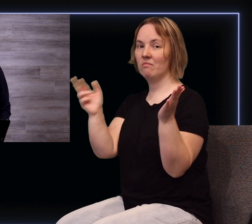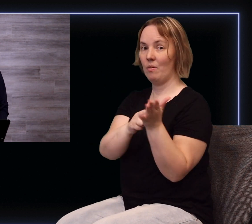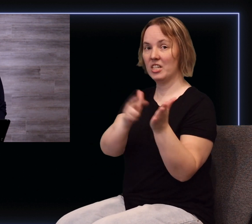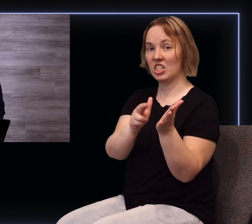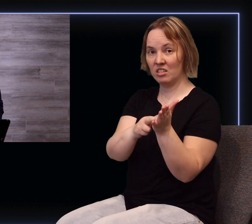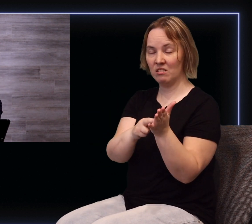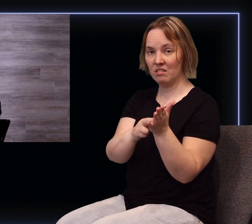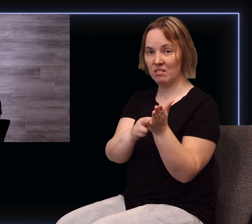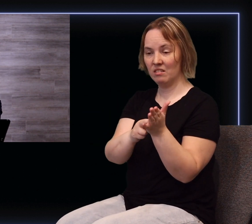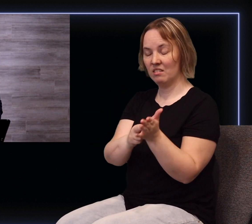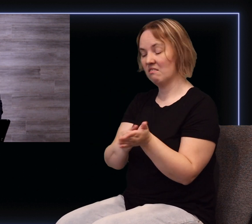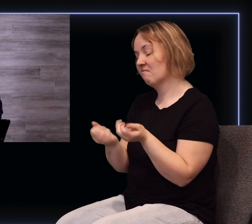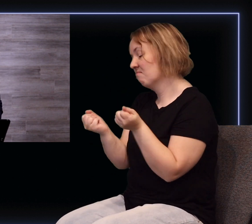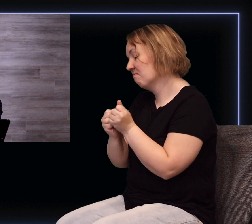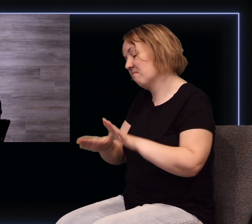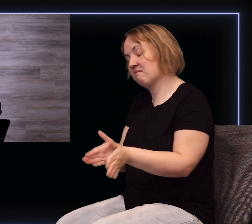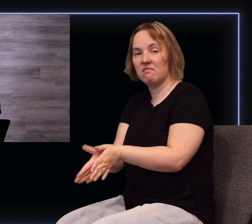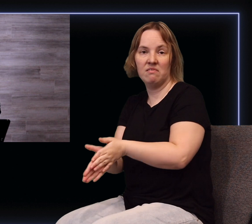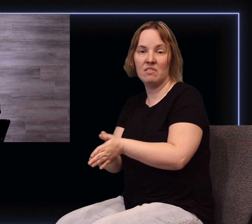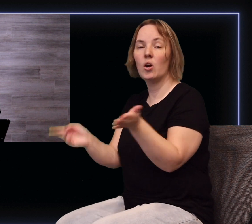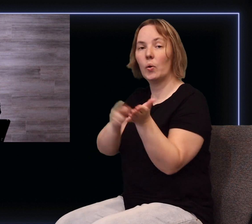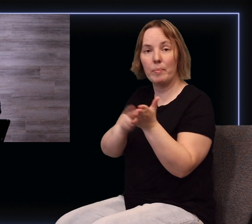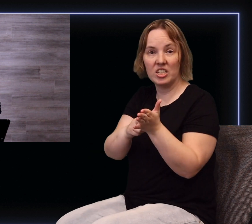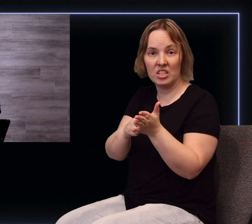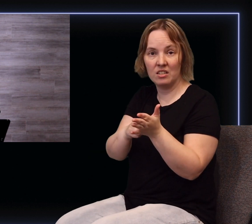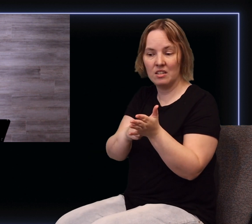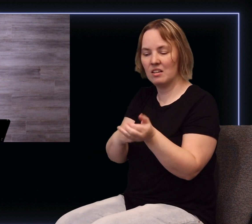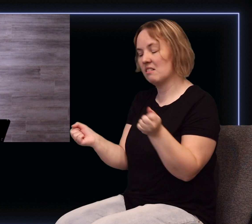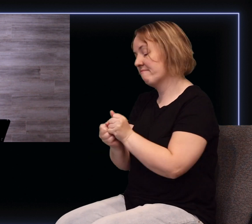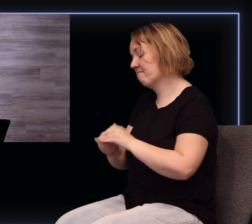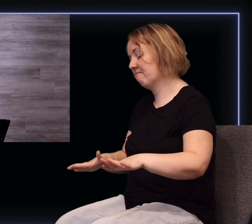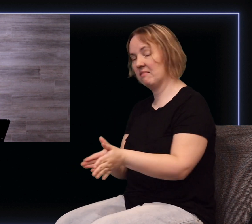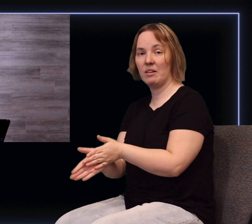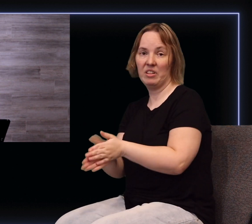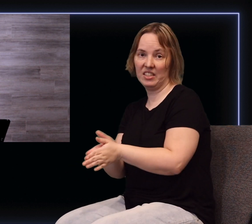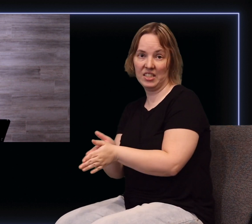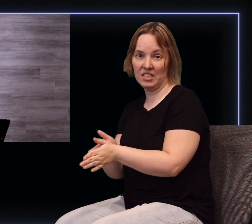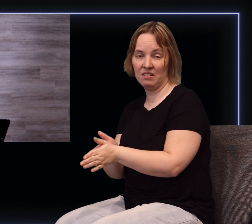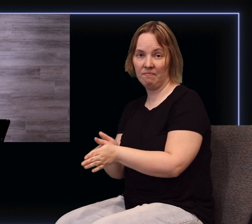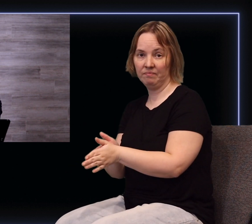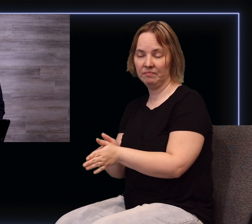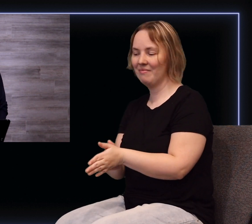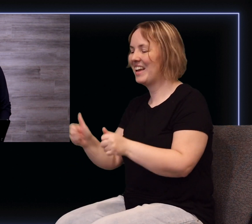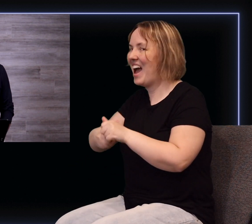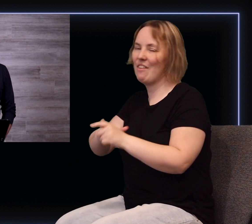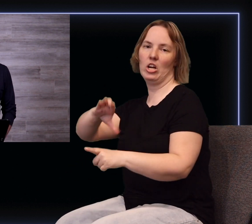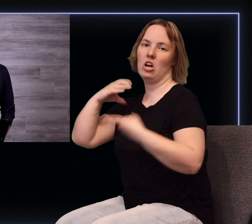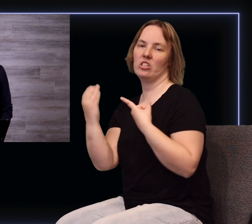repetition and complacency. Repetition and complacency. Every culture